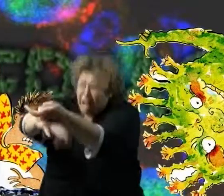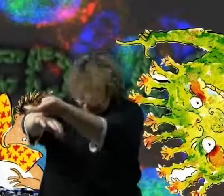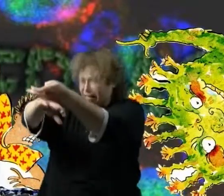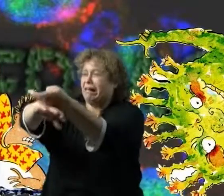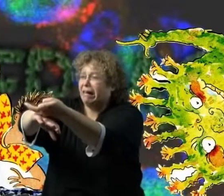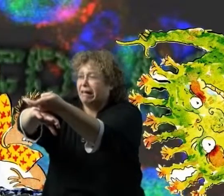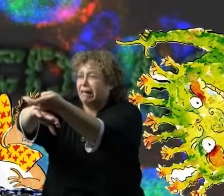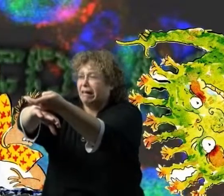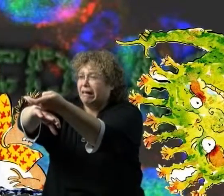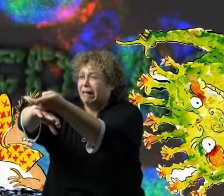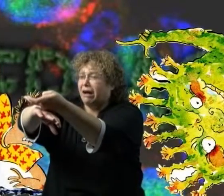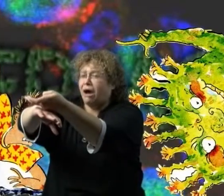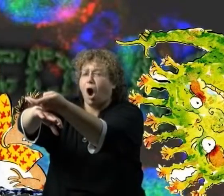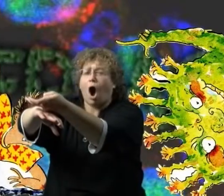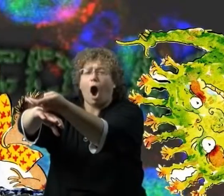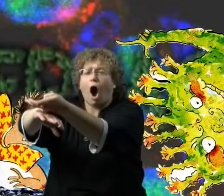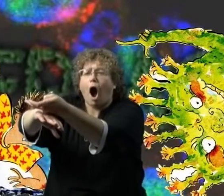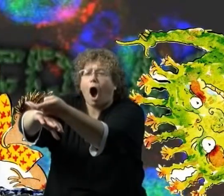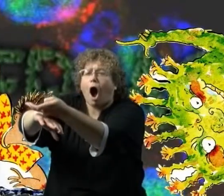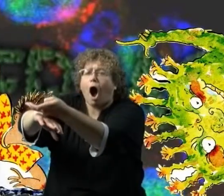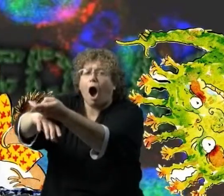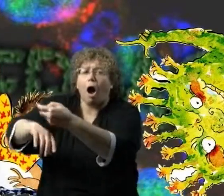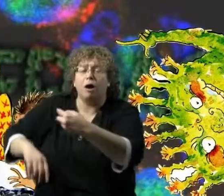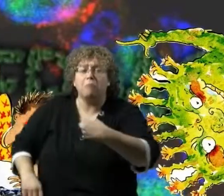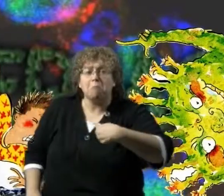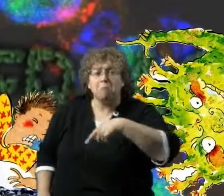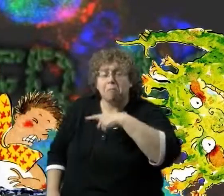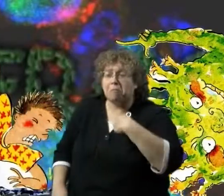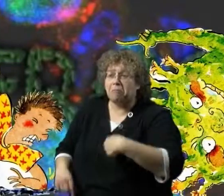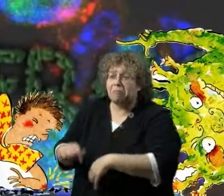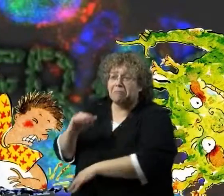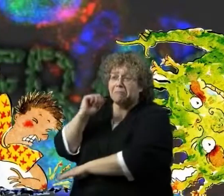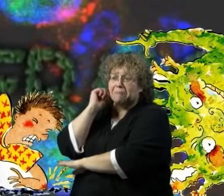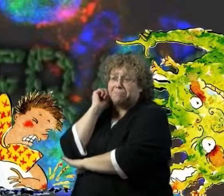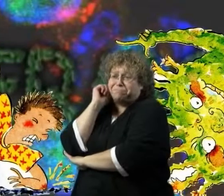Are we sorry? Not at all